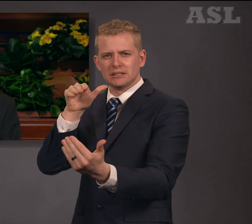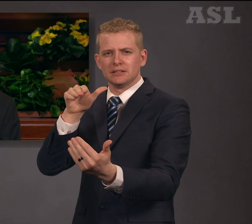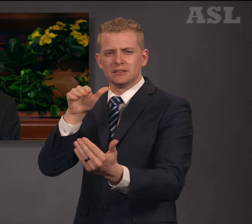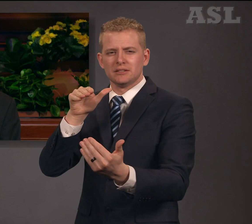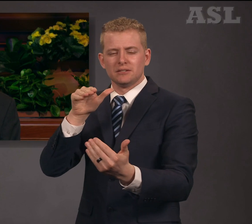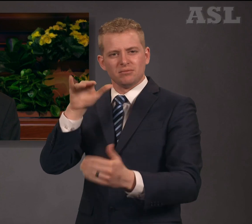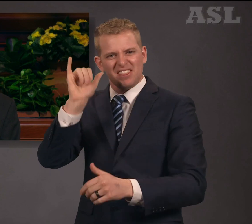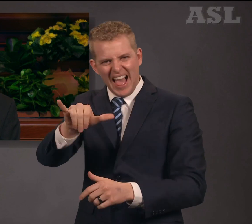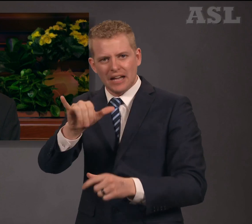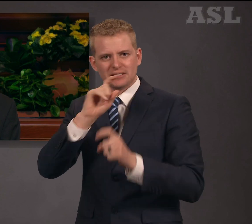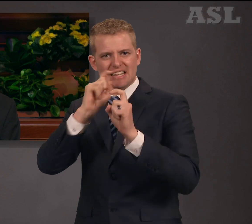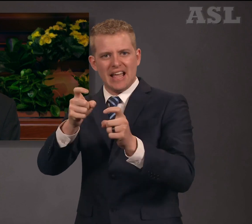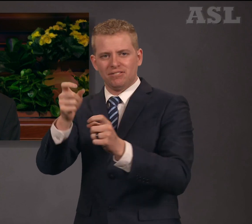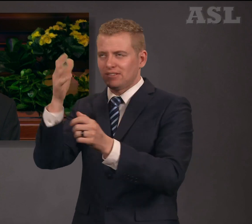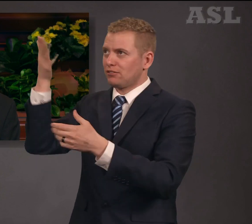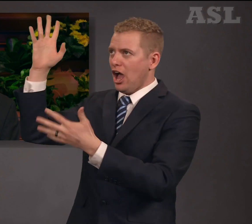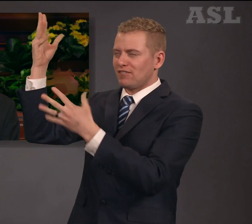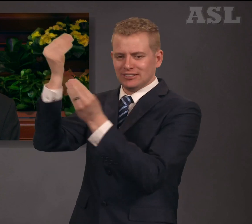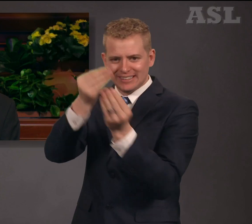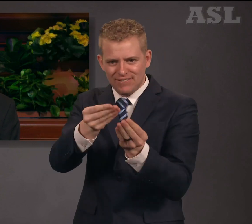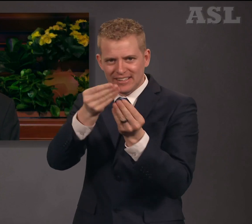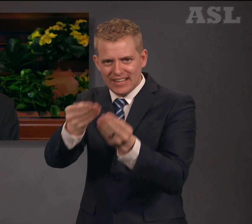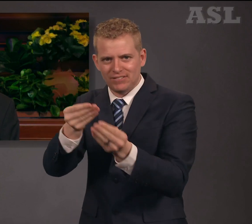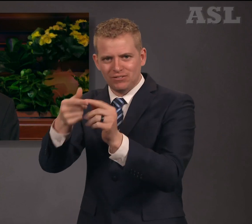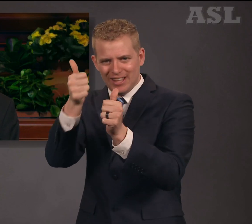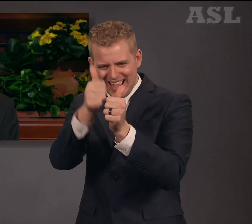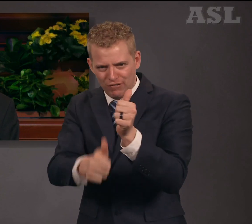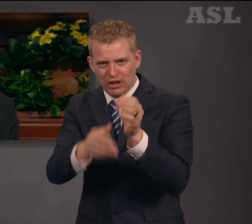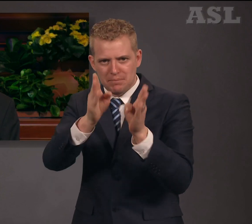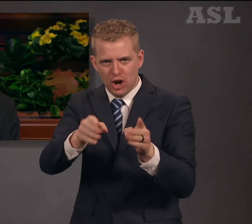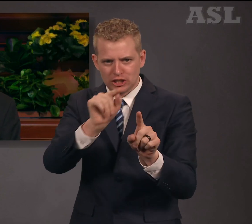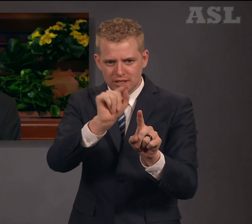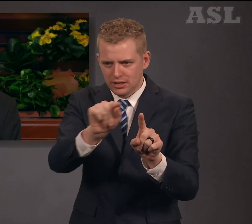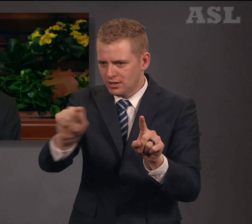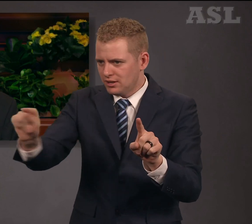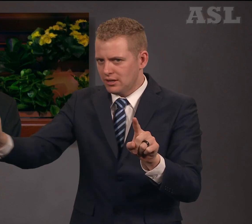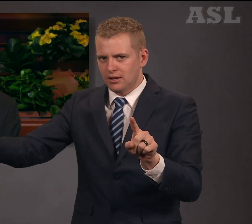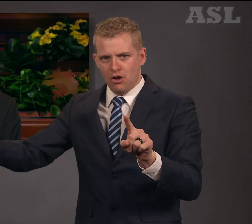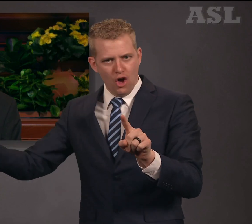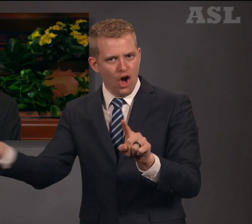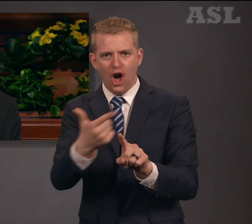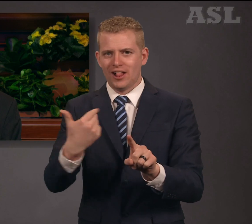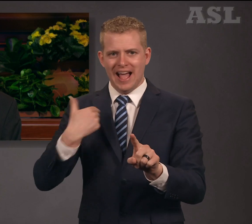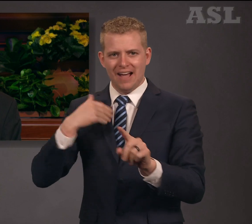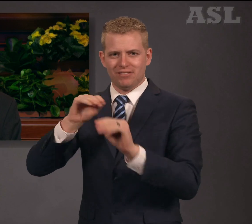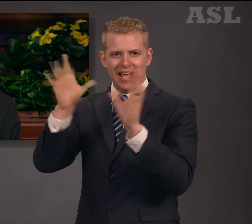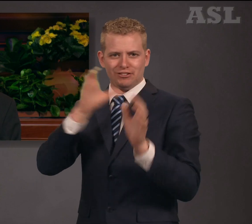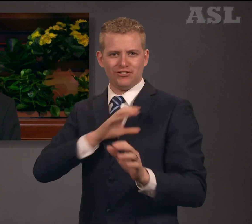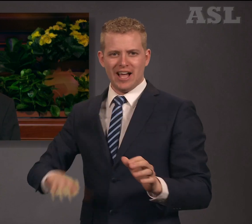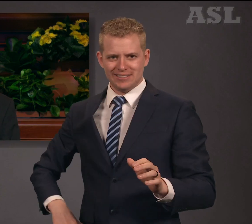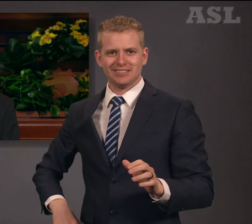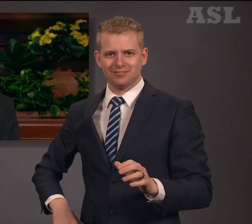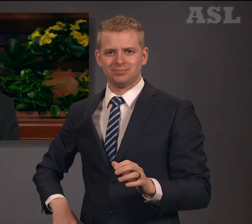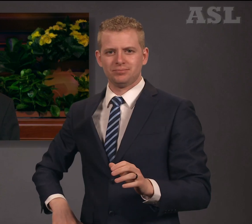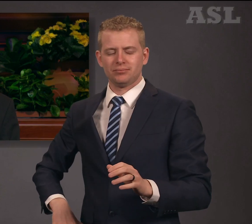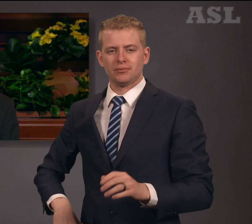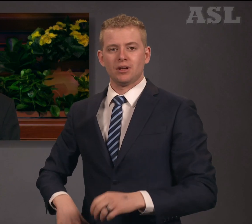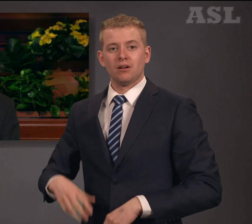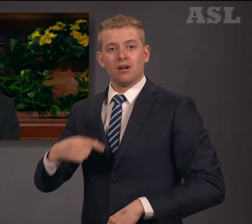Our optimism for personal peace for those children lies in the people who